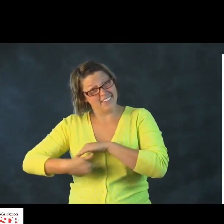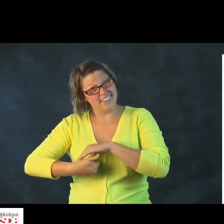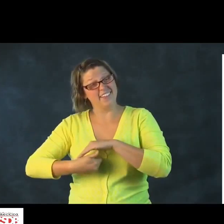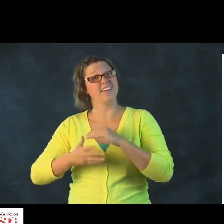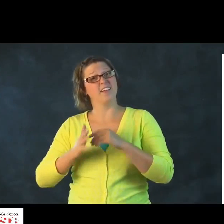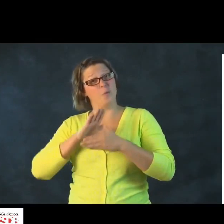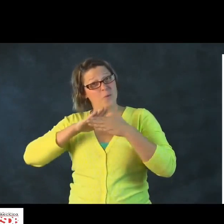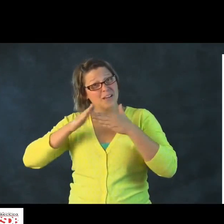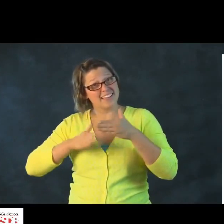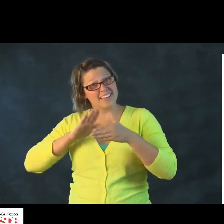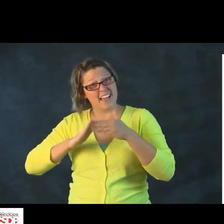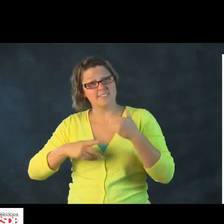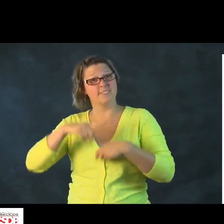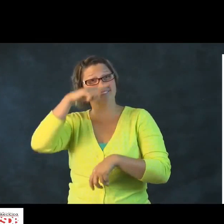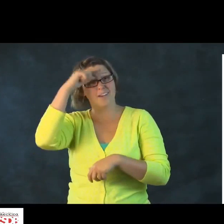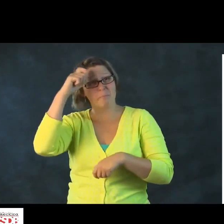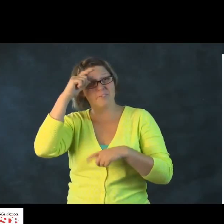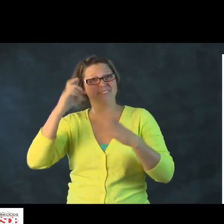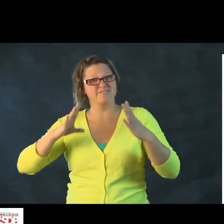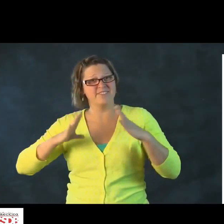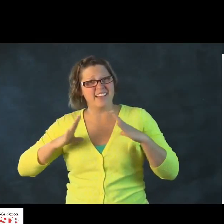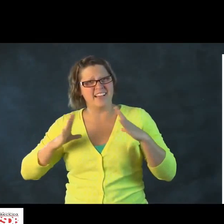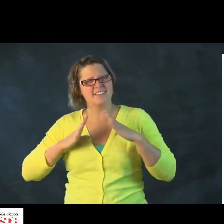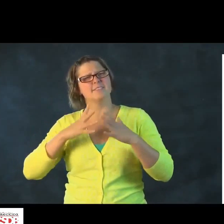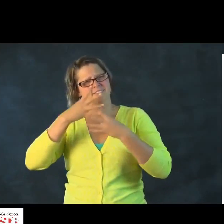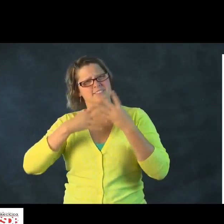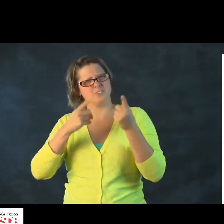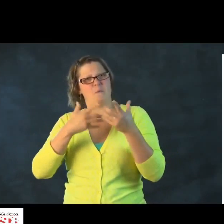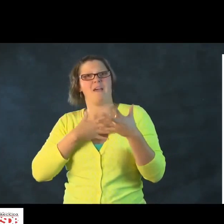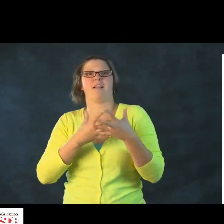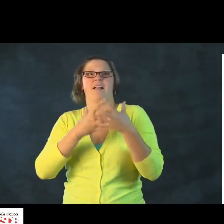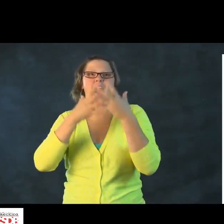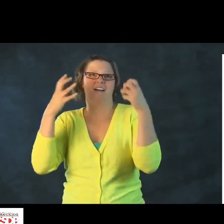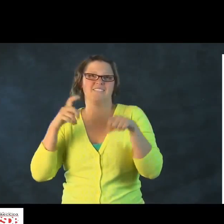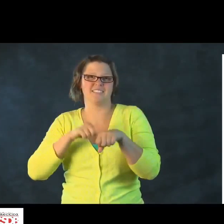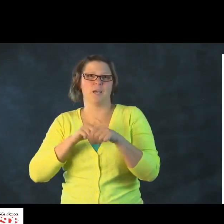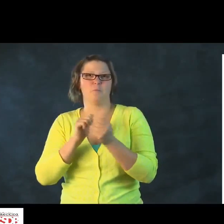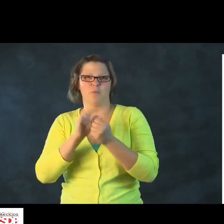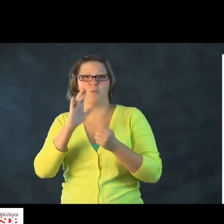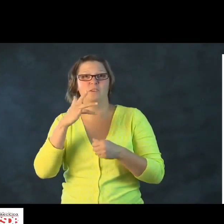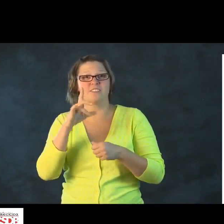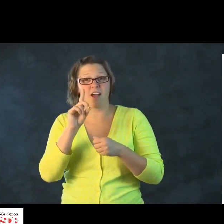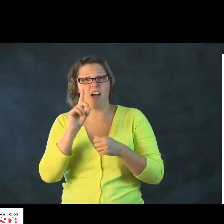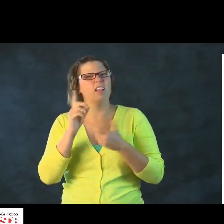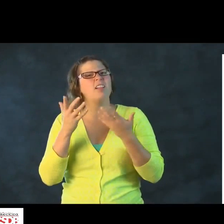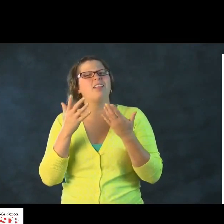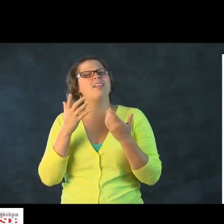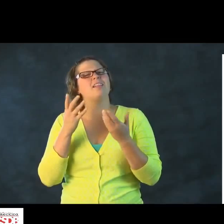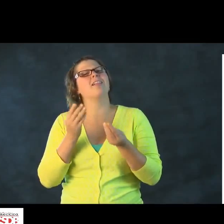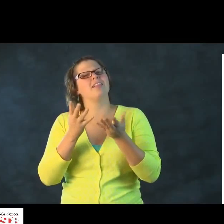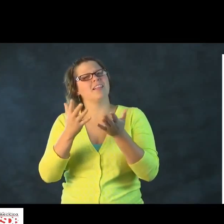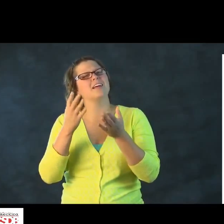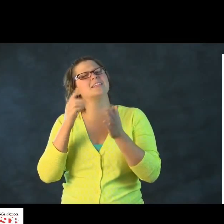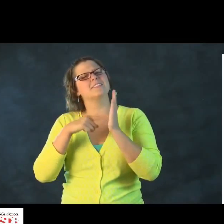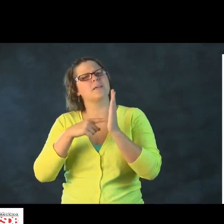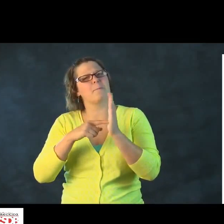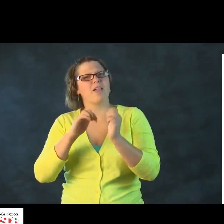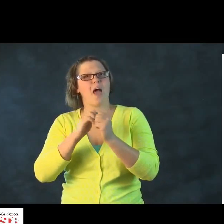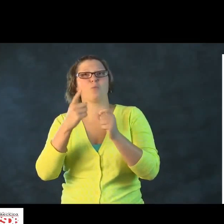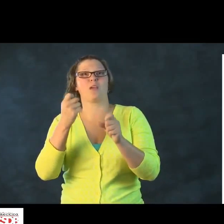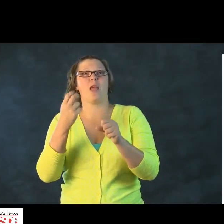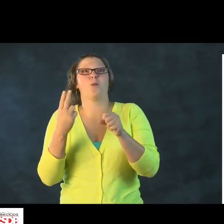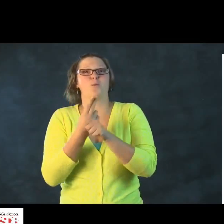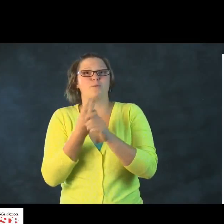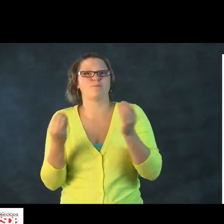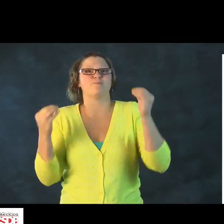They're not in school the entire day. They are at home during the weekends, during the summer, in the evenings. And with that, you have a lot of time with your